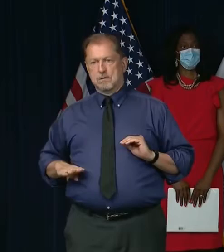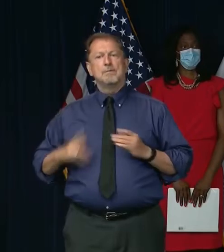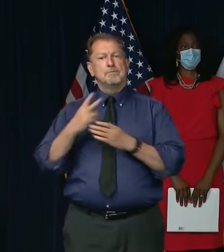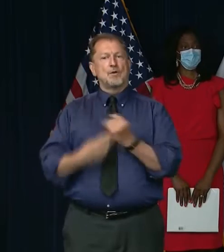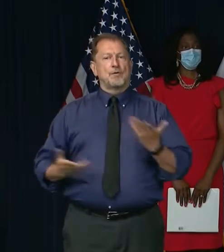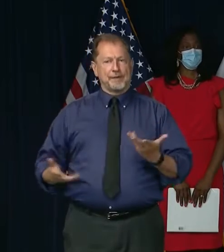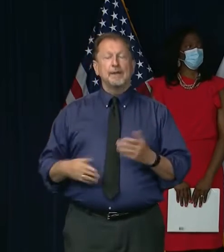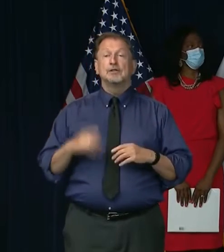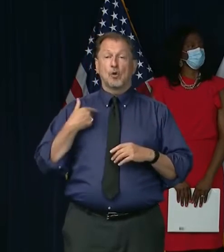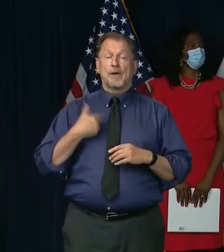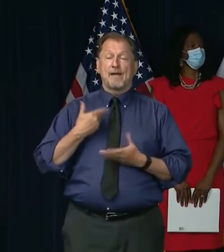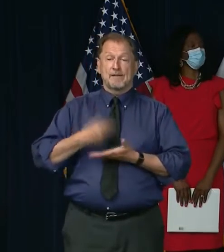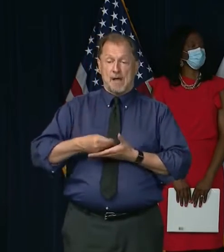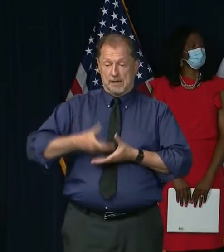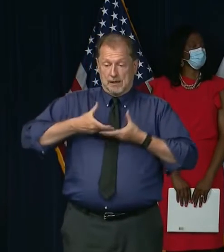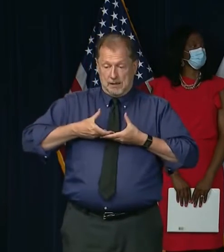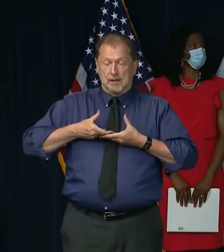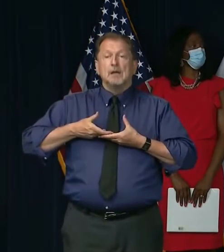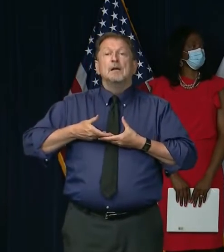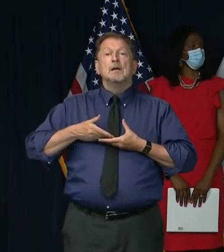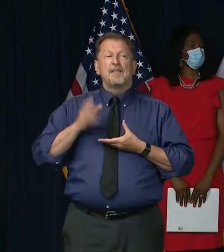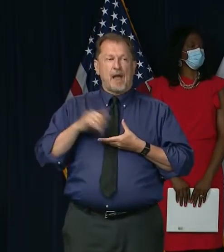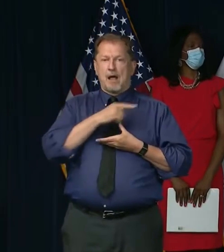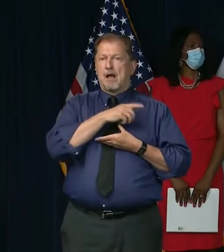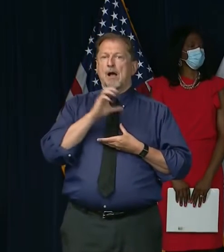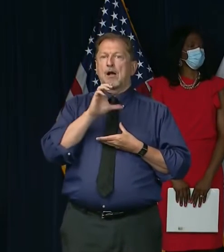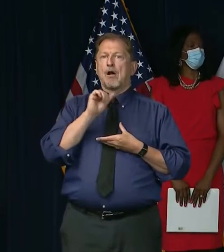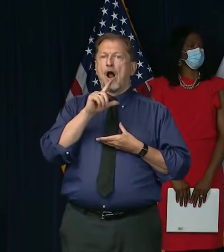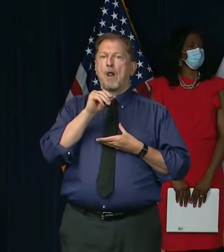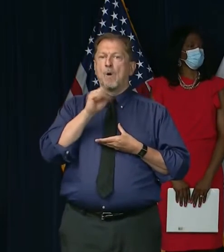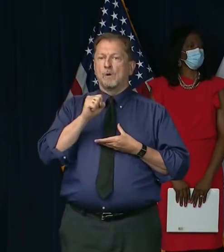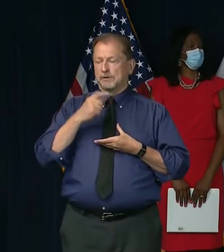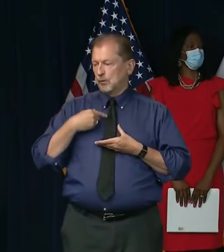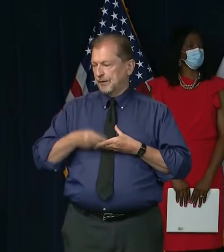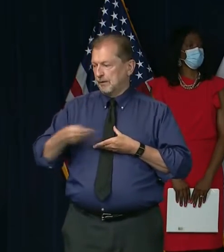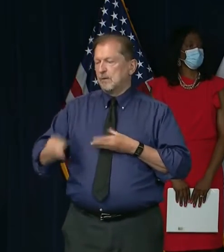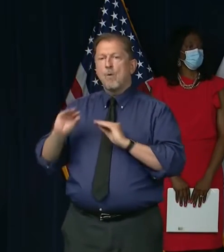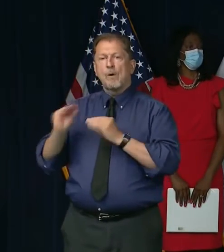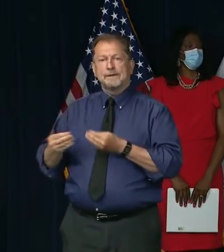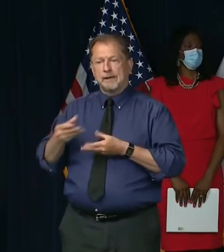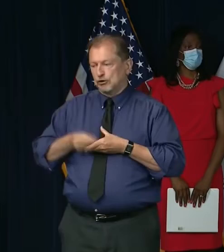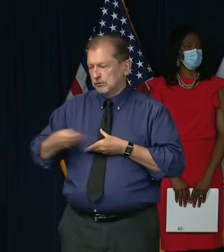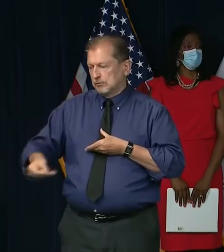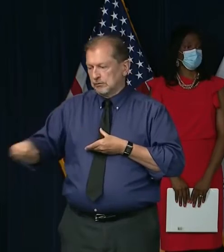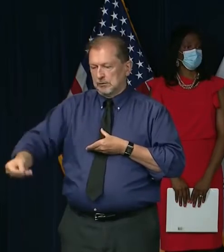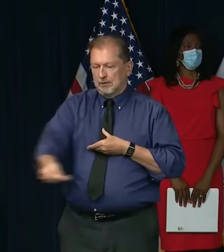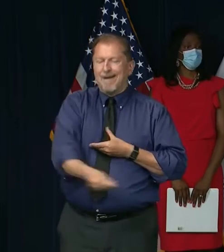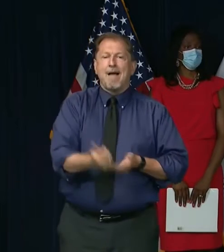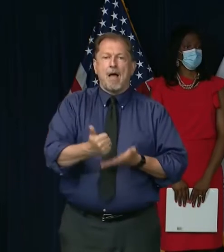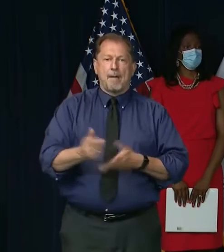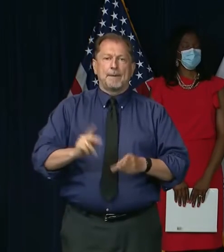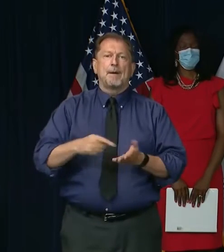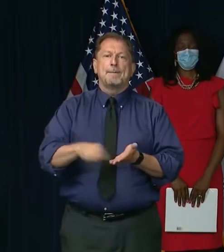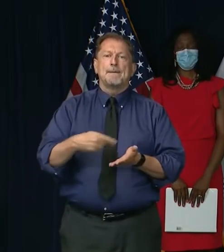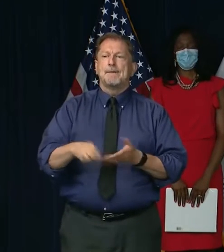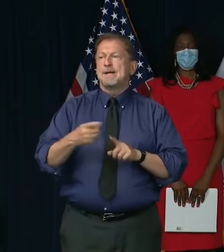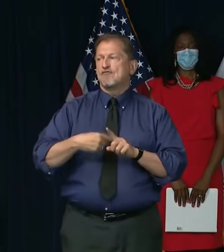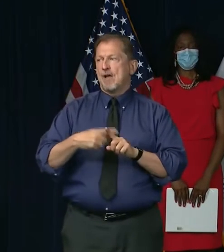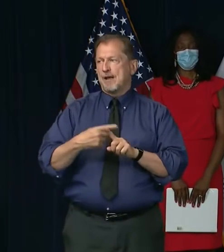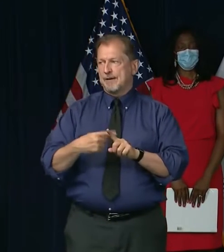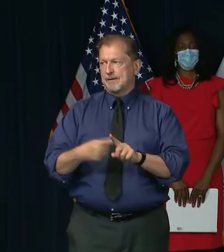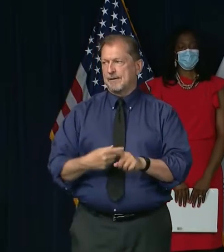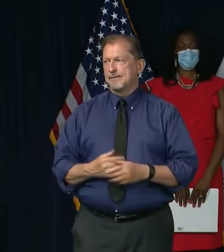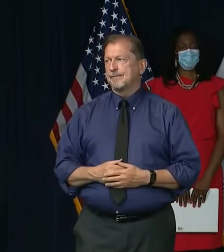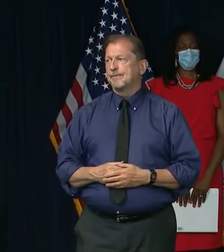And those will, in fact, Carlos was mentioning, you know, those are going to be distributed through many organizations throughout the state. This is from